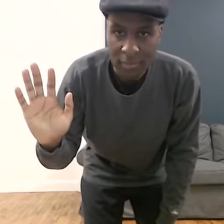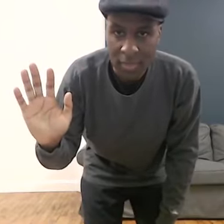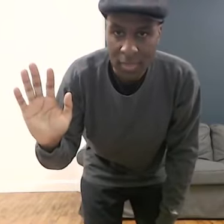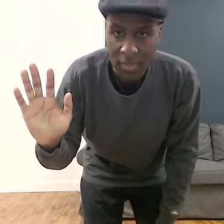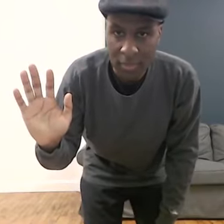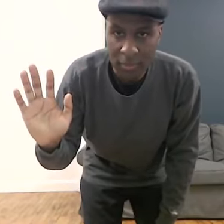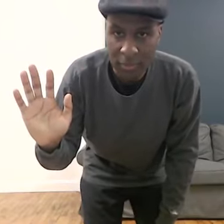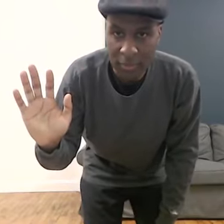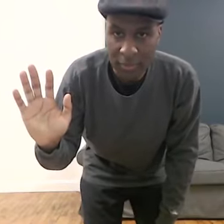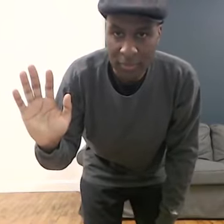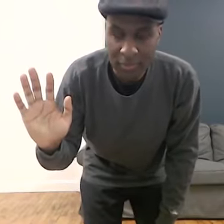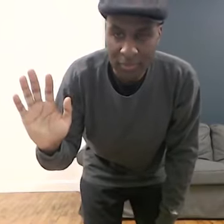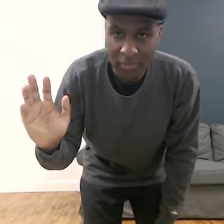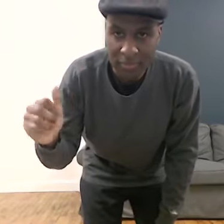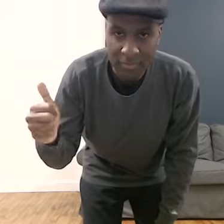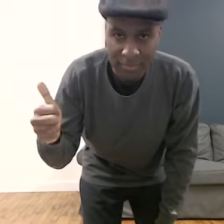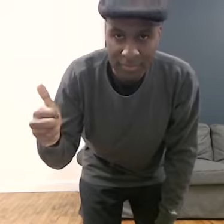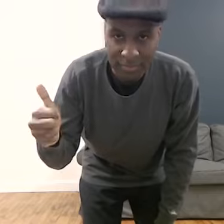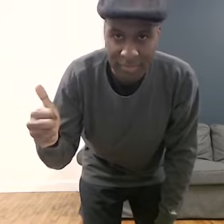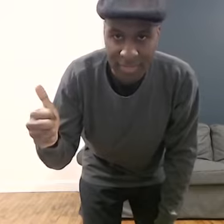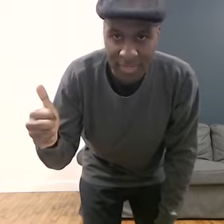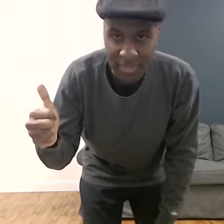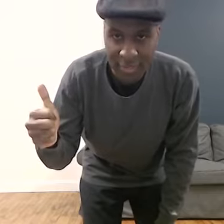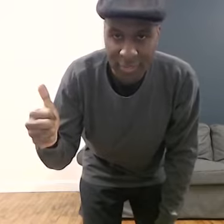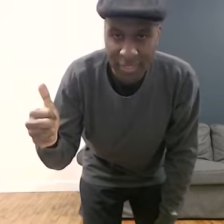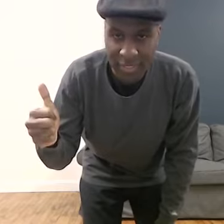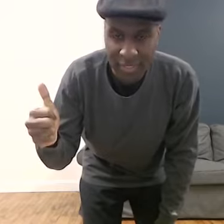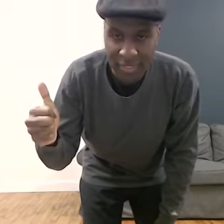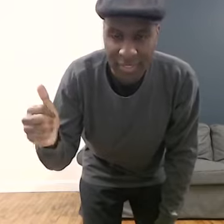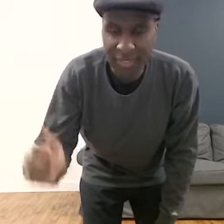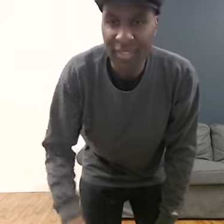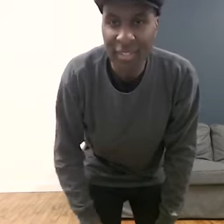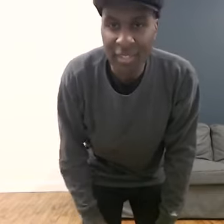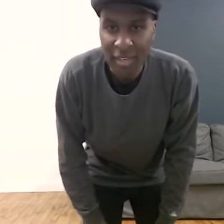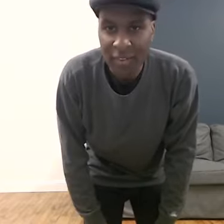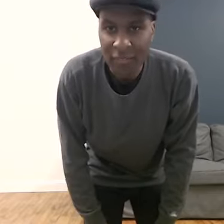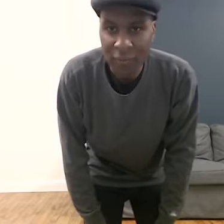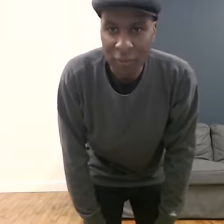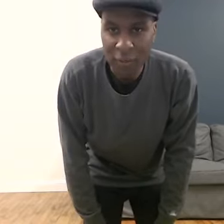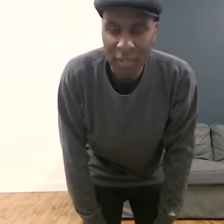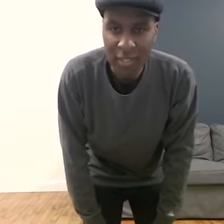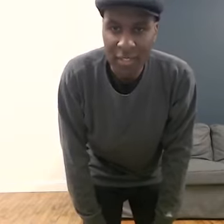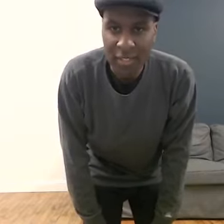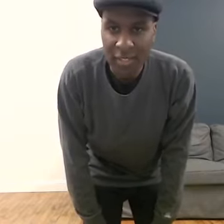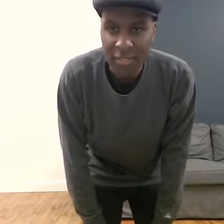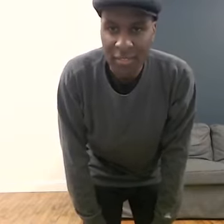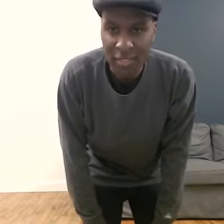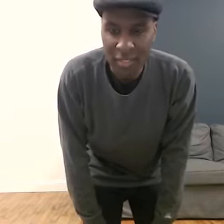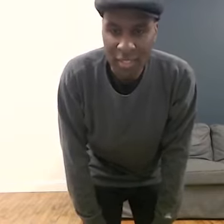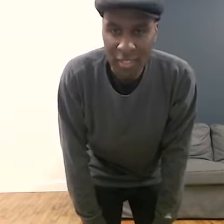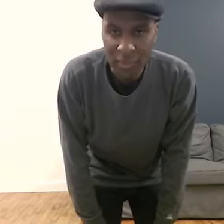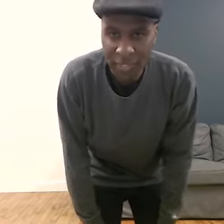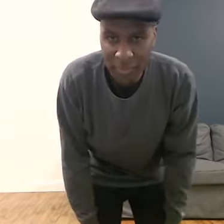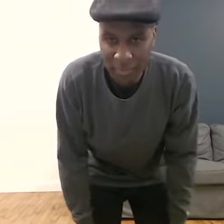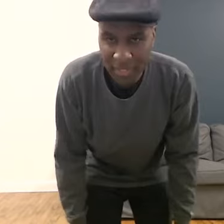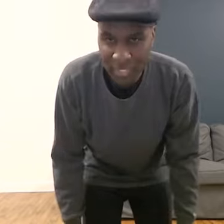Hey good people, this is Craig for Qigong presented by